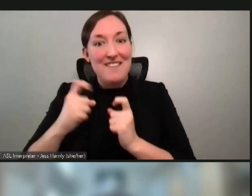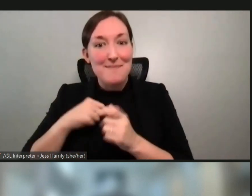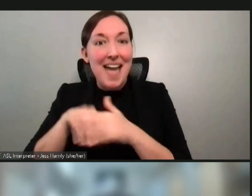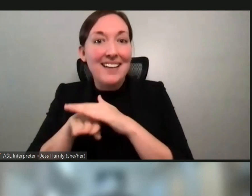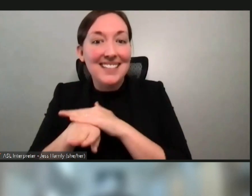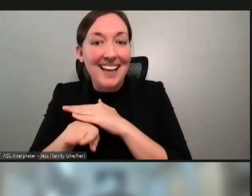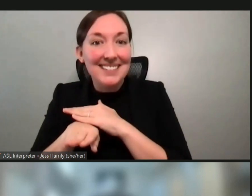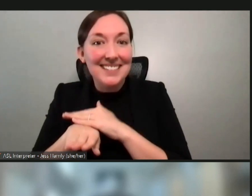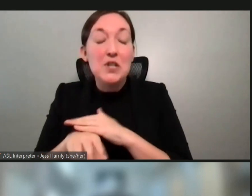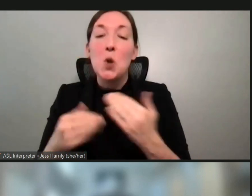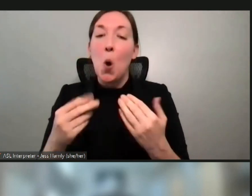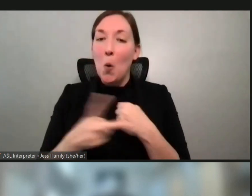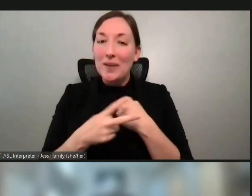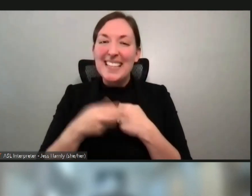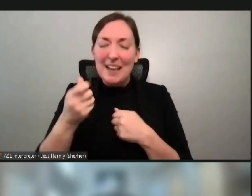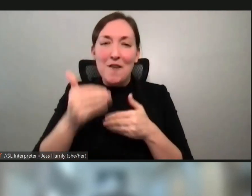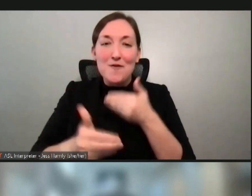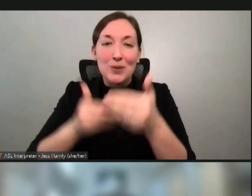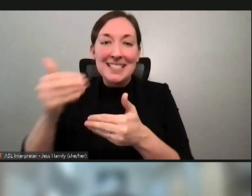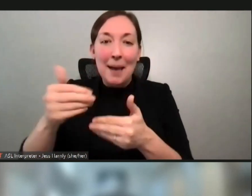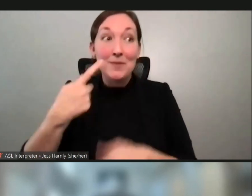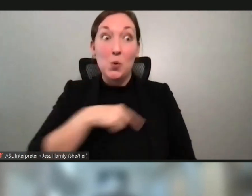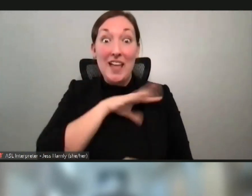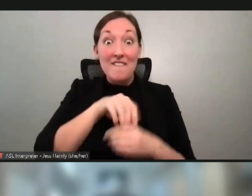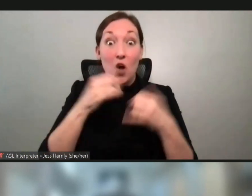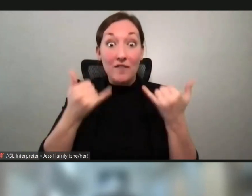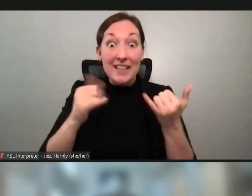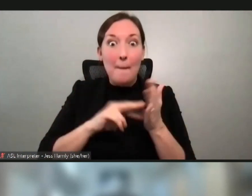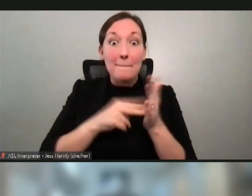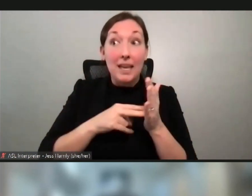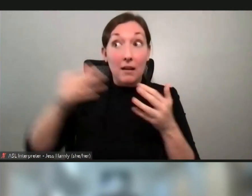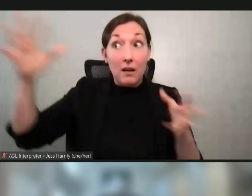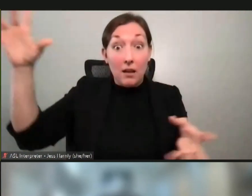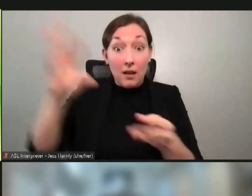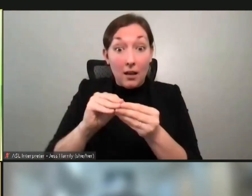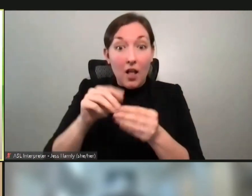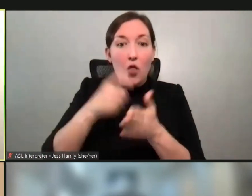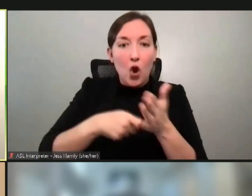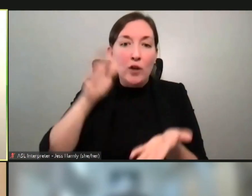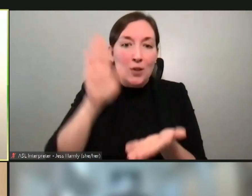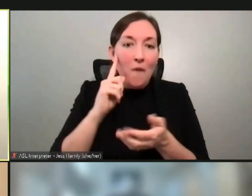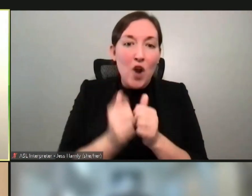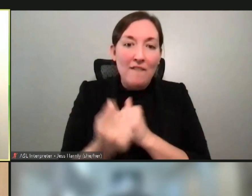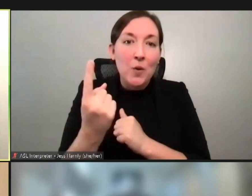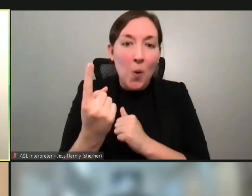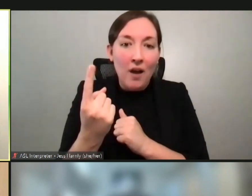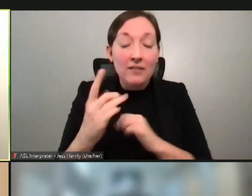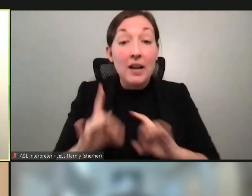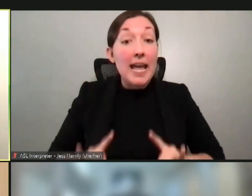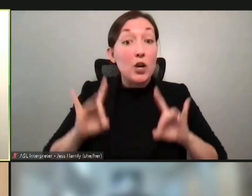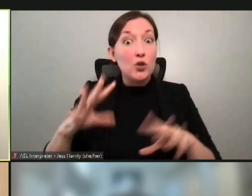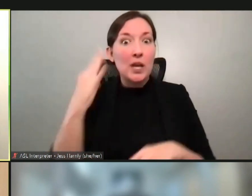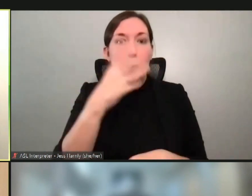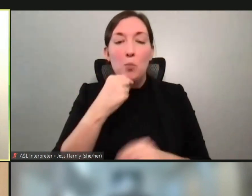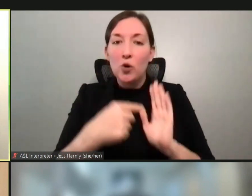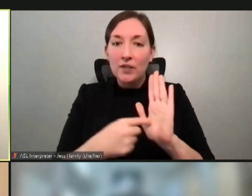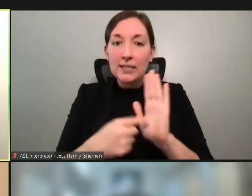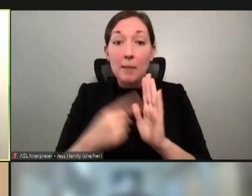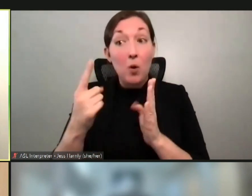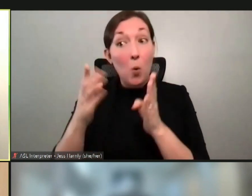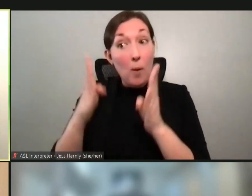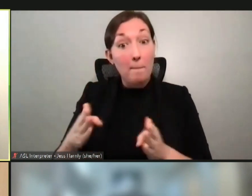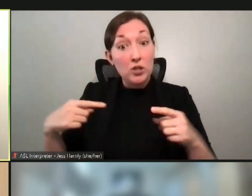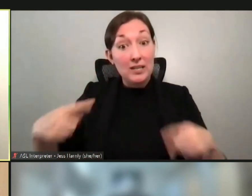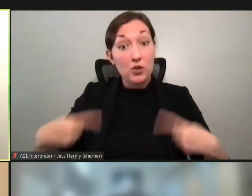and get us involved now because it lowers the cost for everybody. And in Australia, there's a beautiful example of one person in a wheelchair